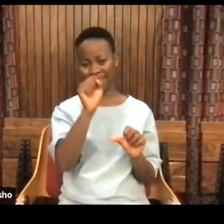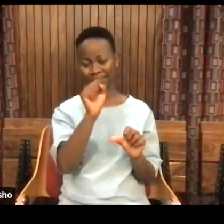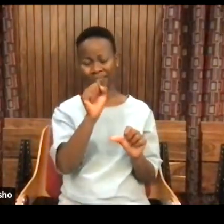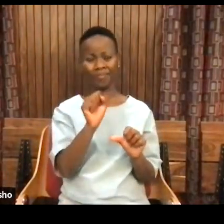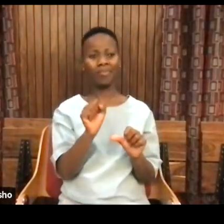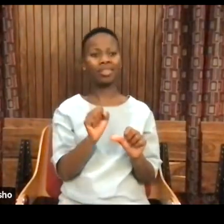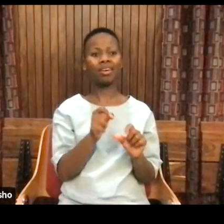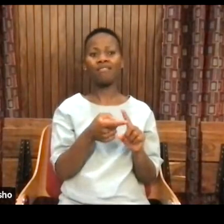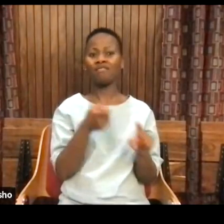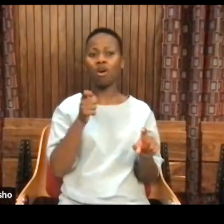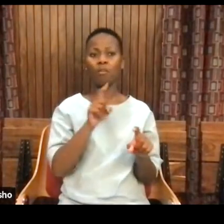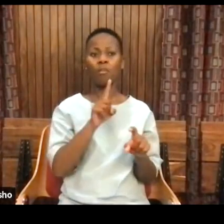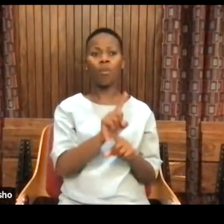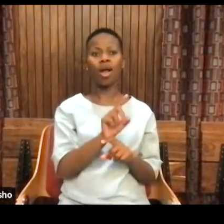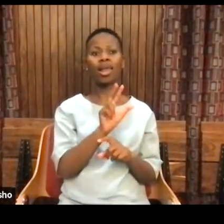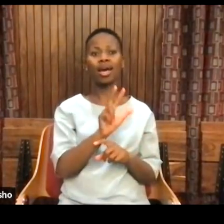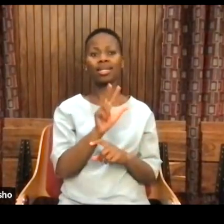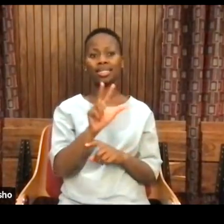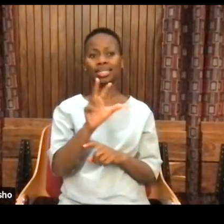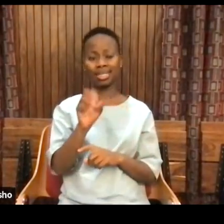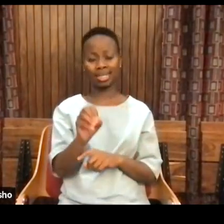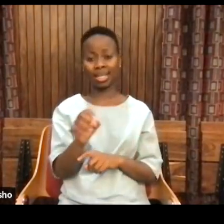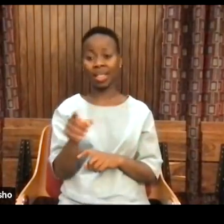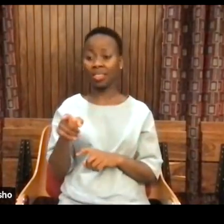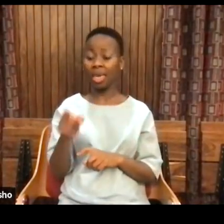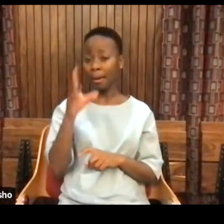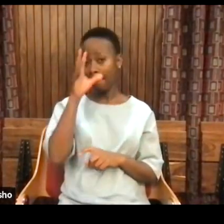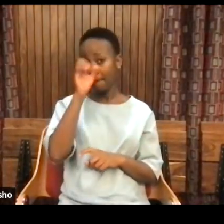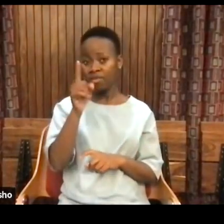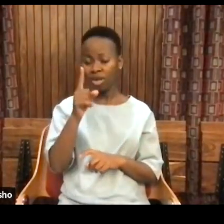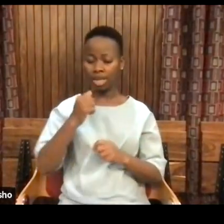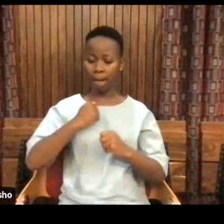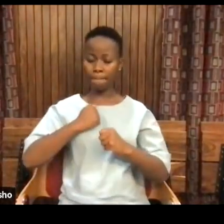the 18th century in a lot of Europe that bathing was unhealthy.